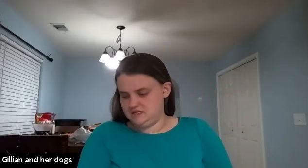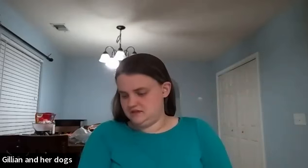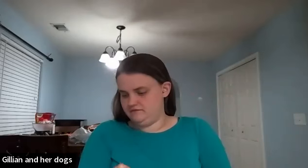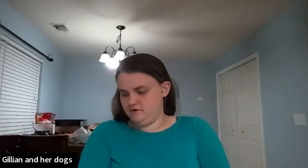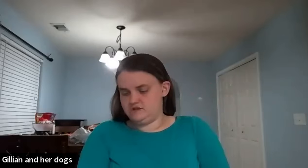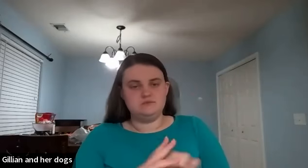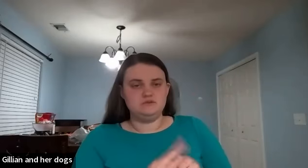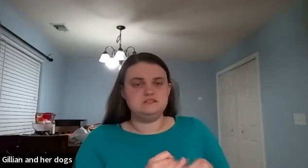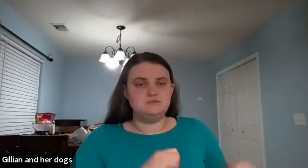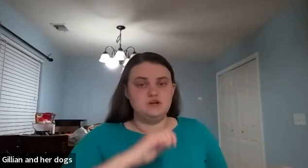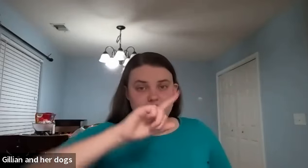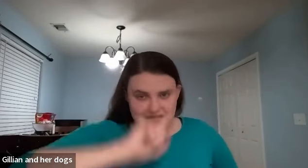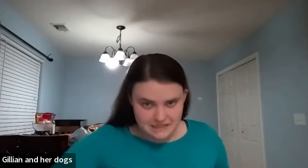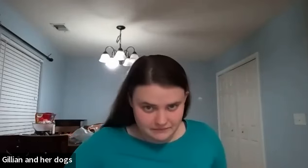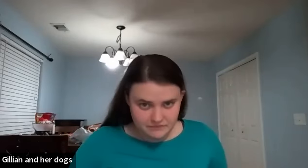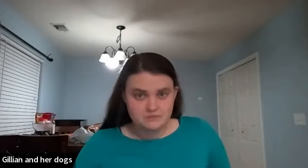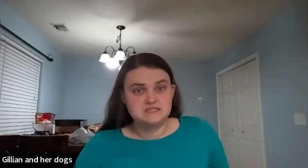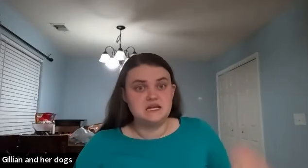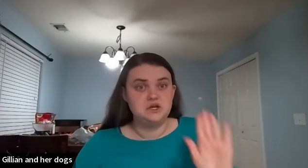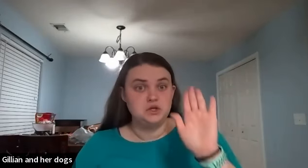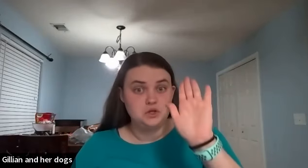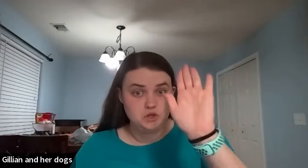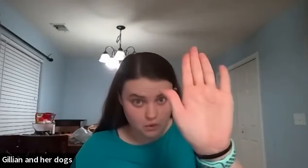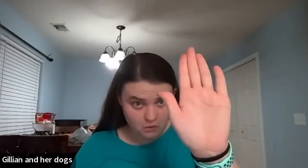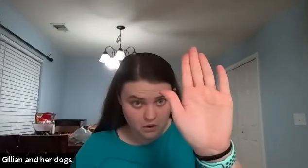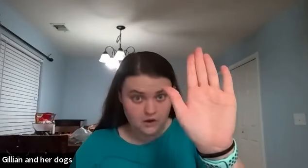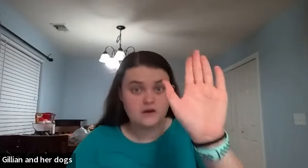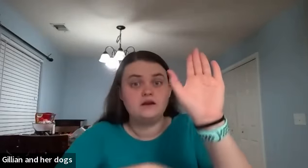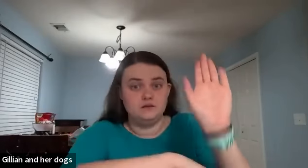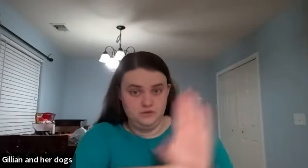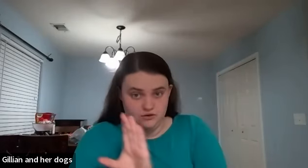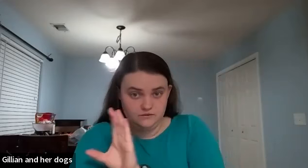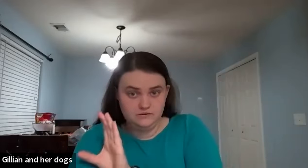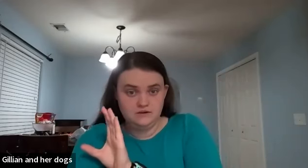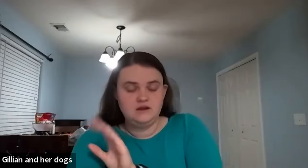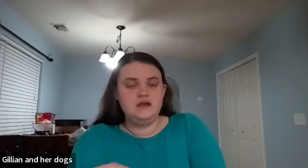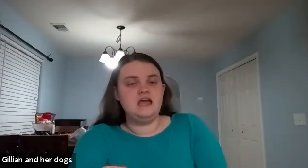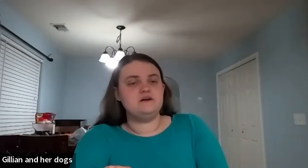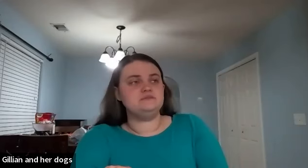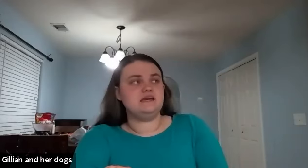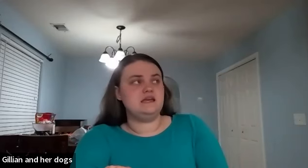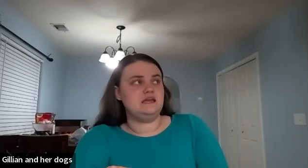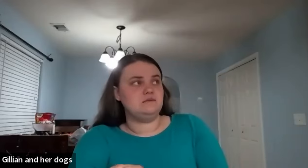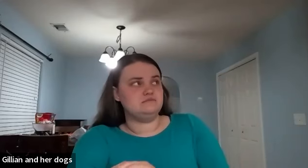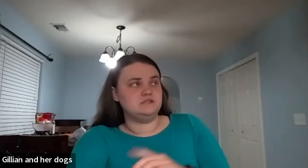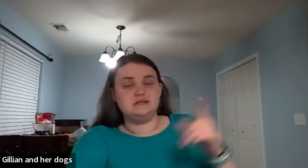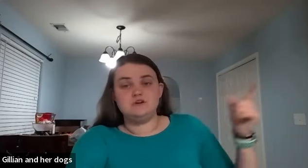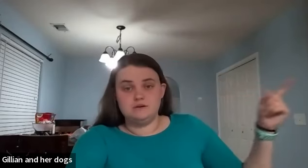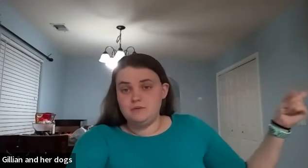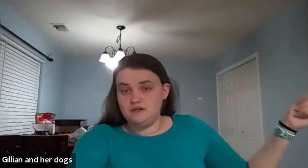saying like for example let's say i'm talking to miss katie let's say your computer if i'm saying i'm let's say i'm talking about my